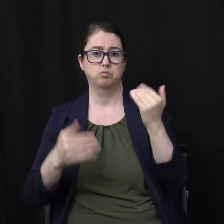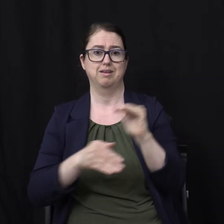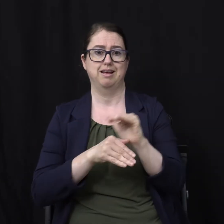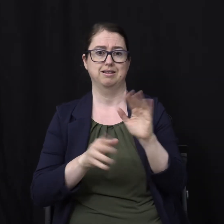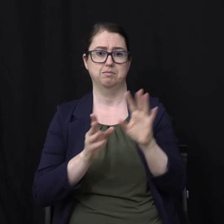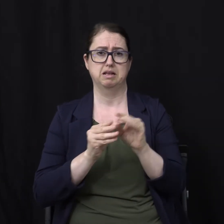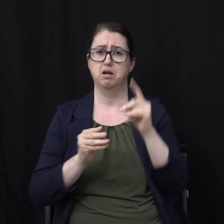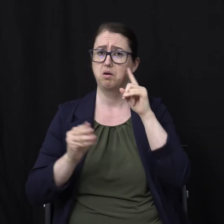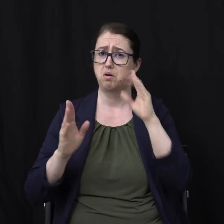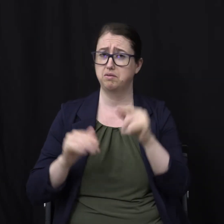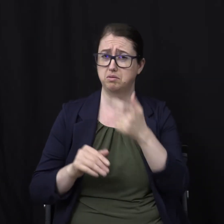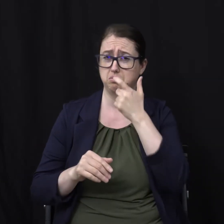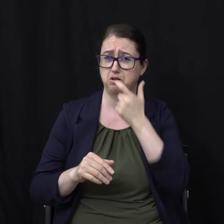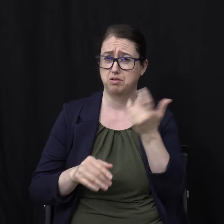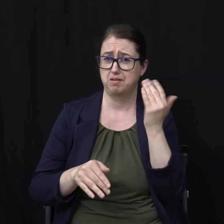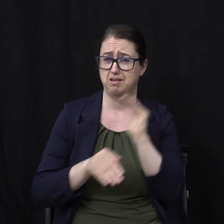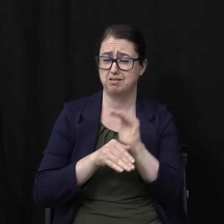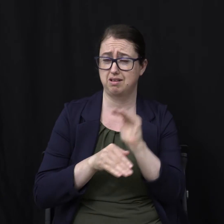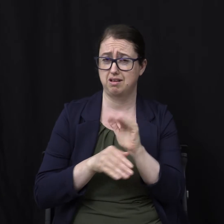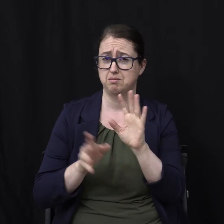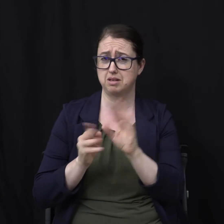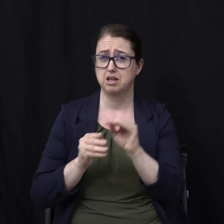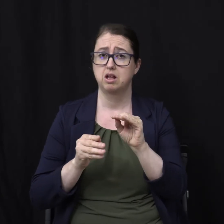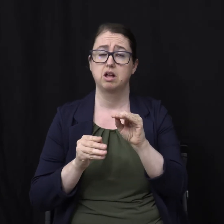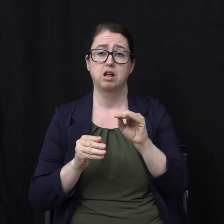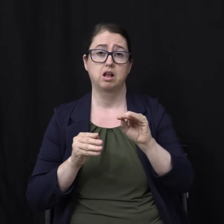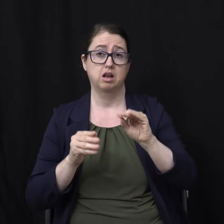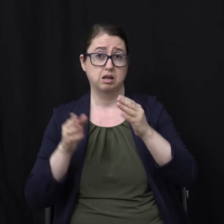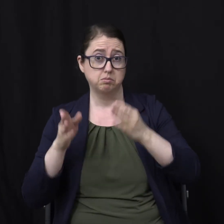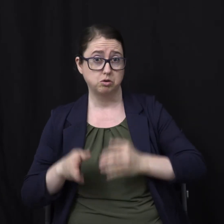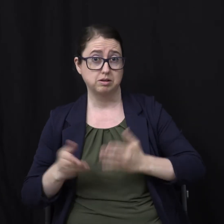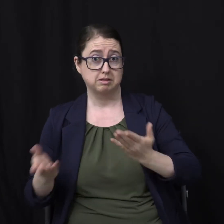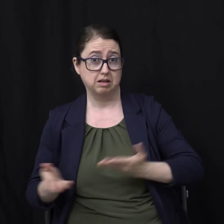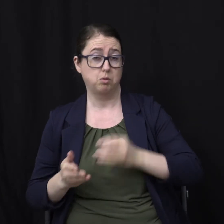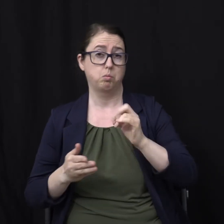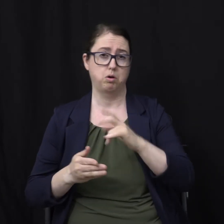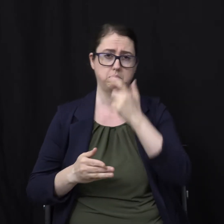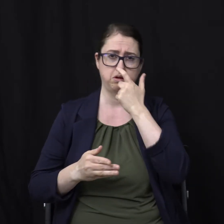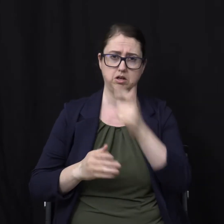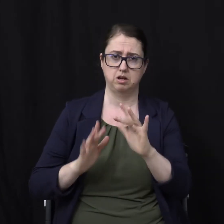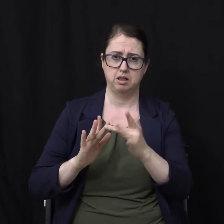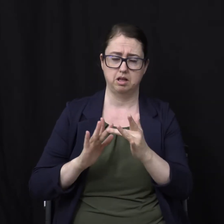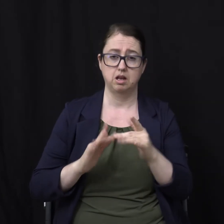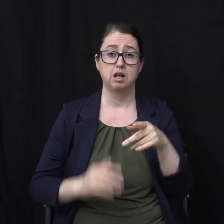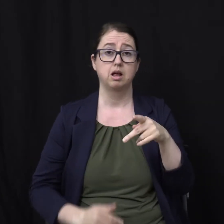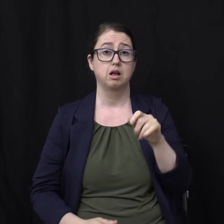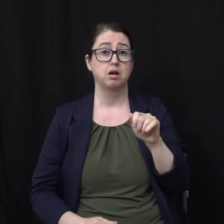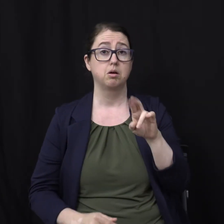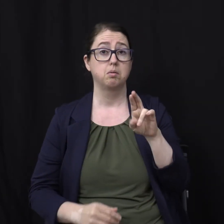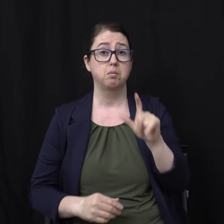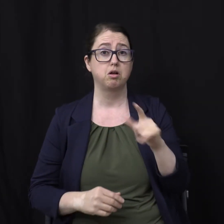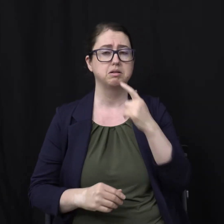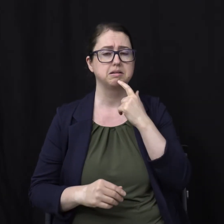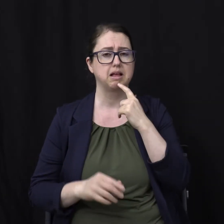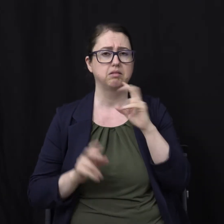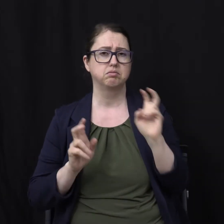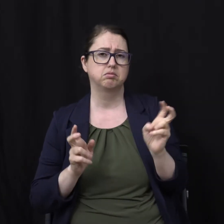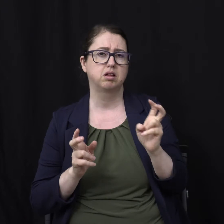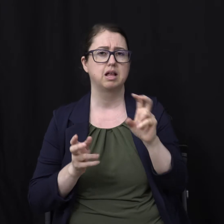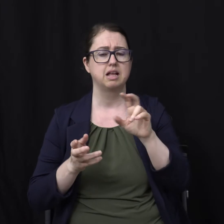hopefully you caught that one Either in person or on the stream And we looked at what Paul called The dead in Christ And do you